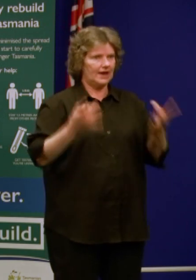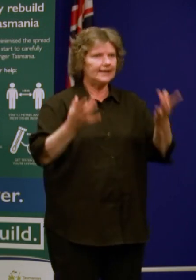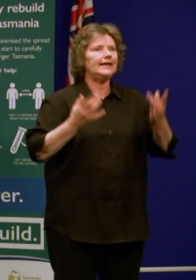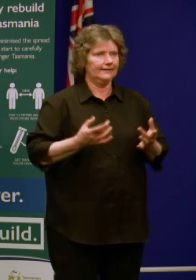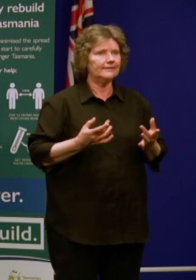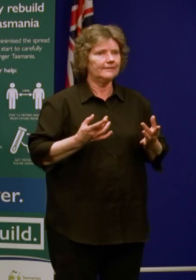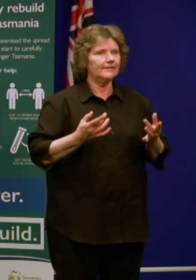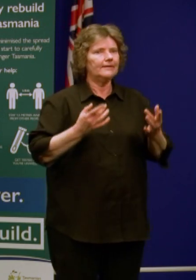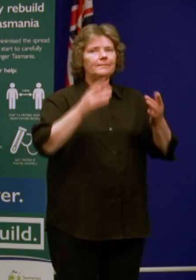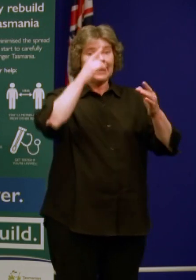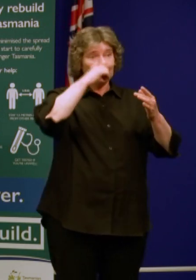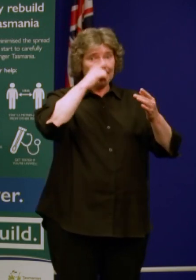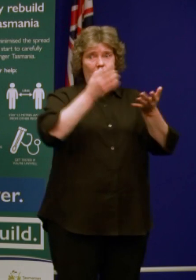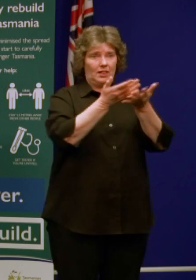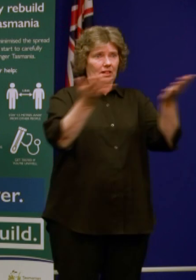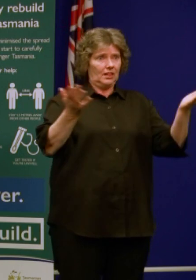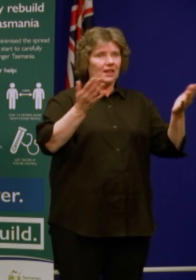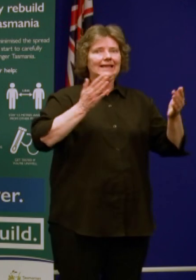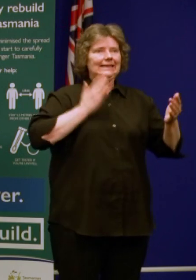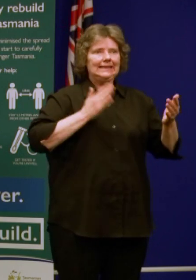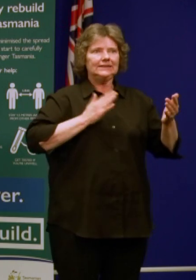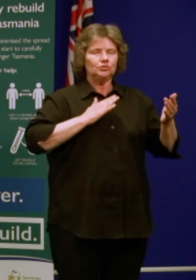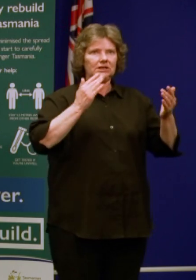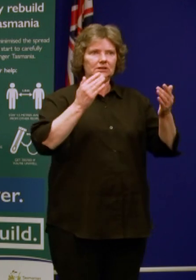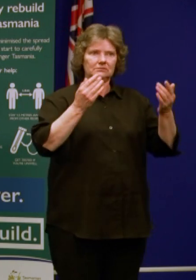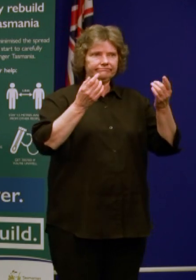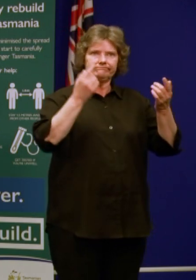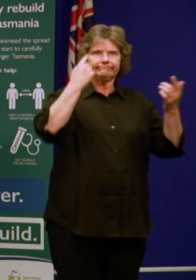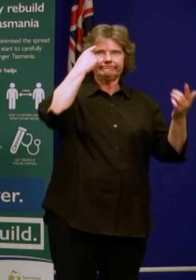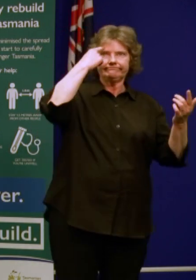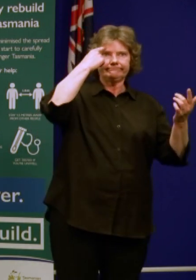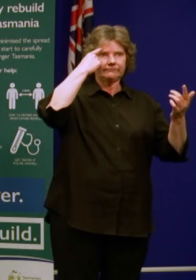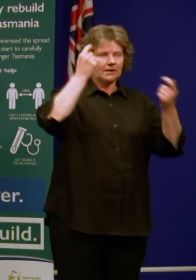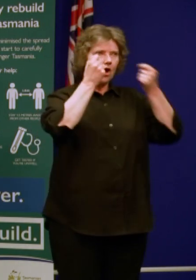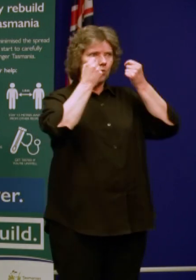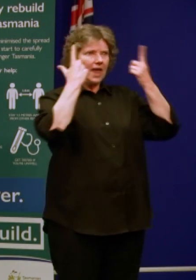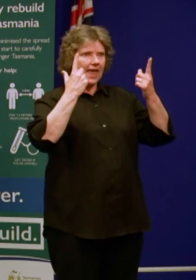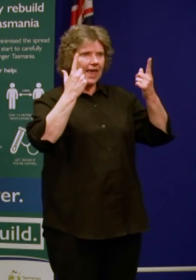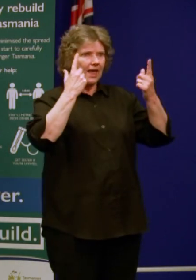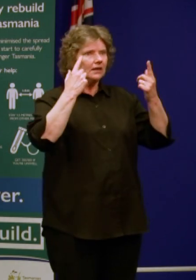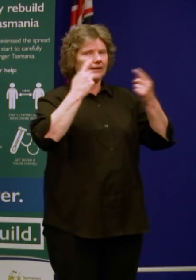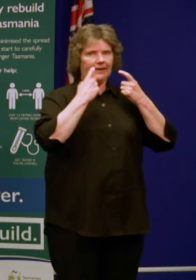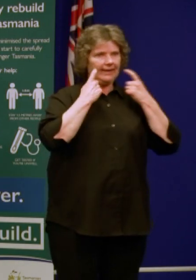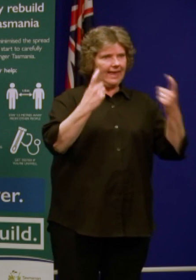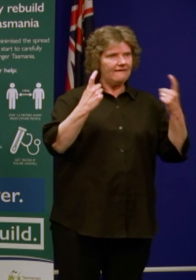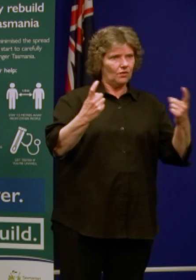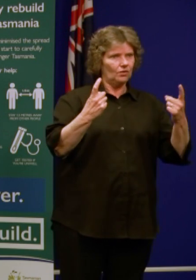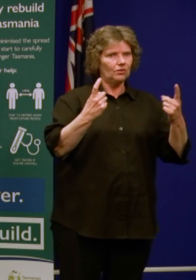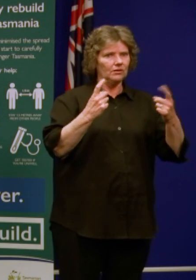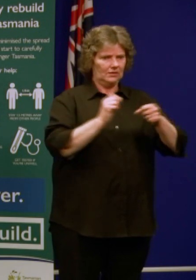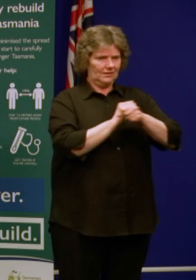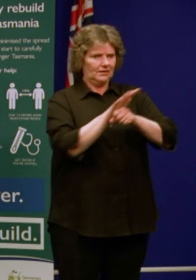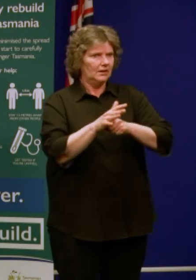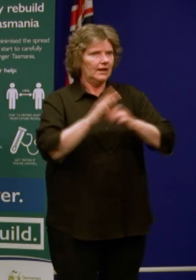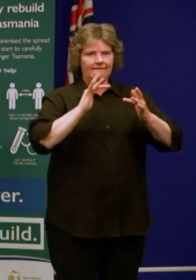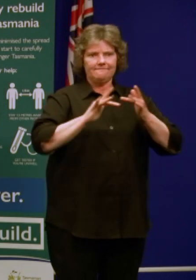remain vigilant and aware importantly that you know this is a highly infectious virus and there will be at times